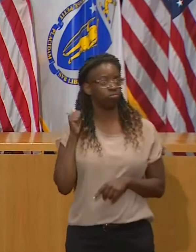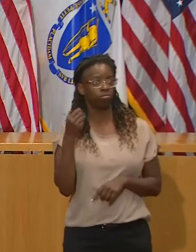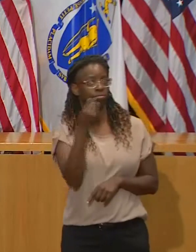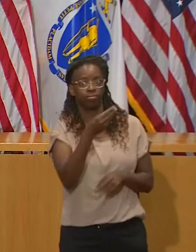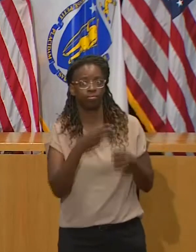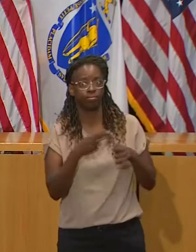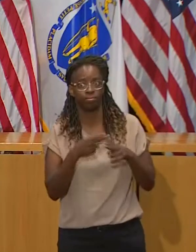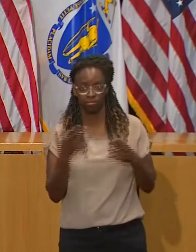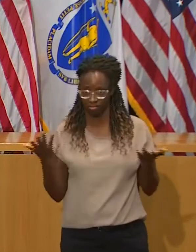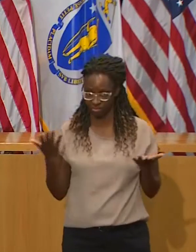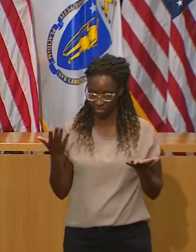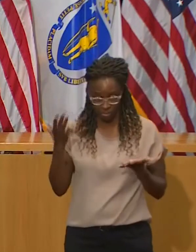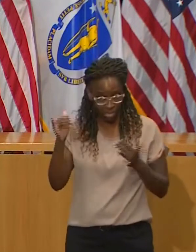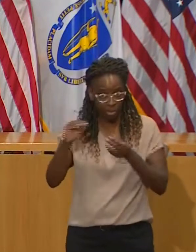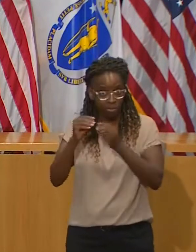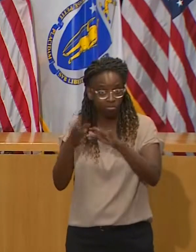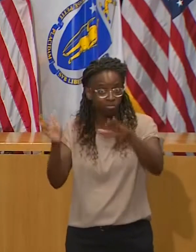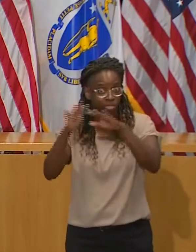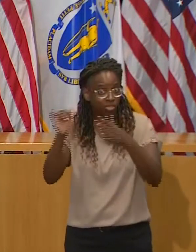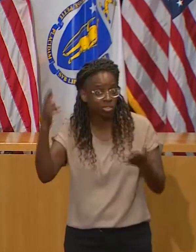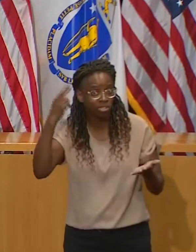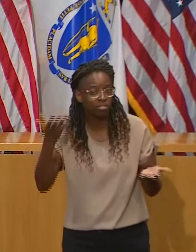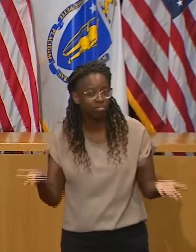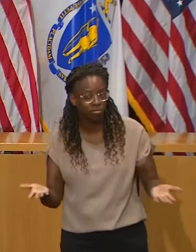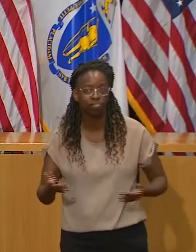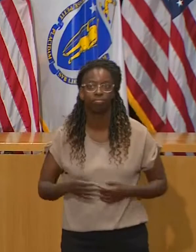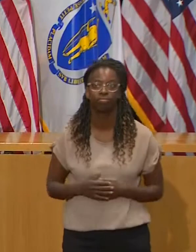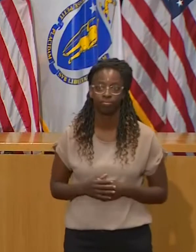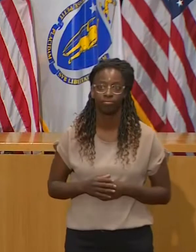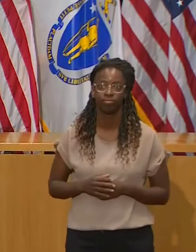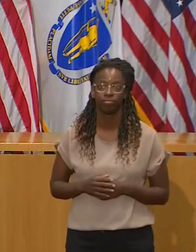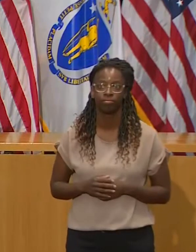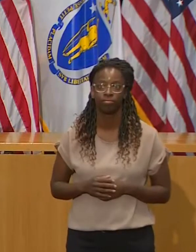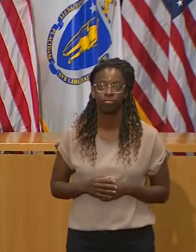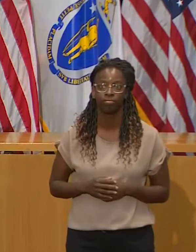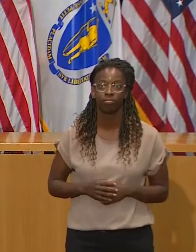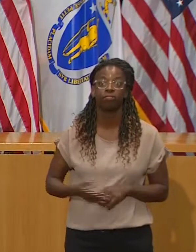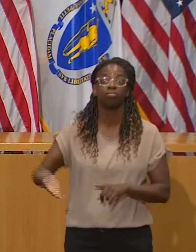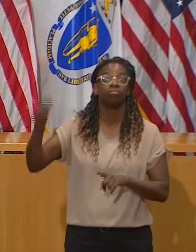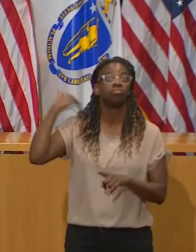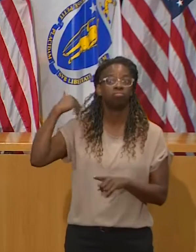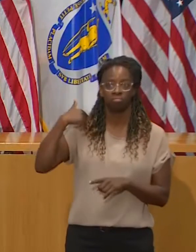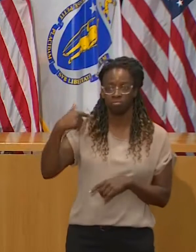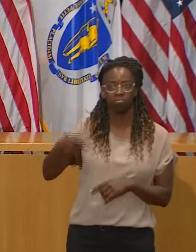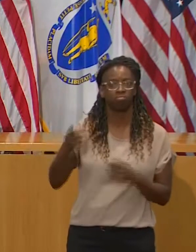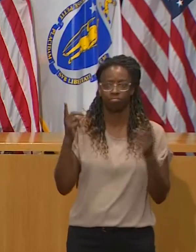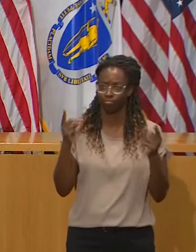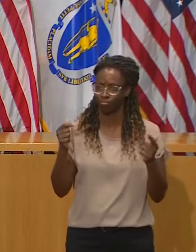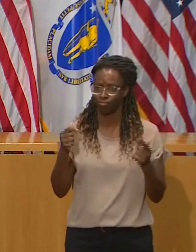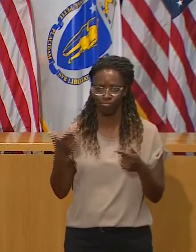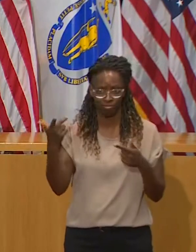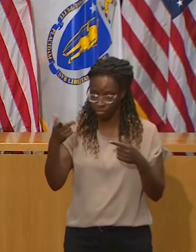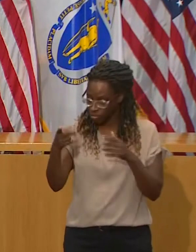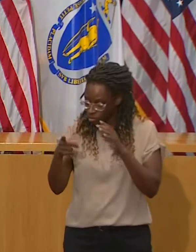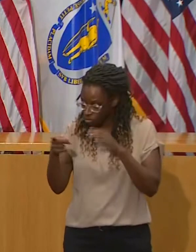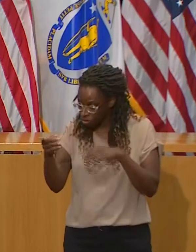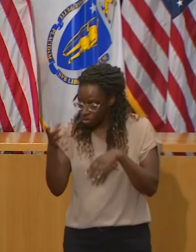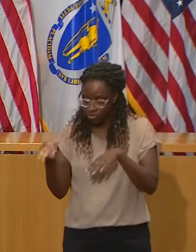others the reason why we took the immediate action and shut down all the rinks in Massachusetts for two weeks.